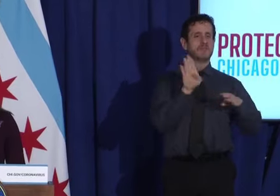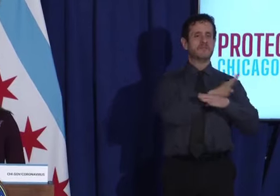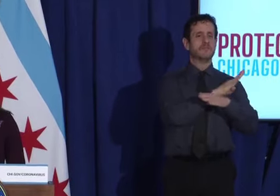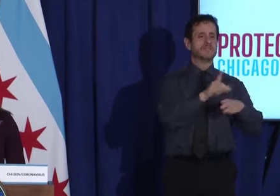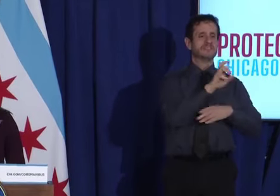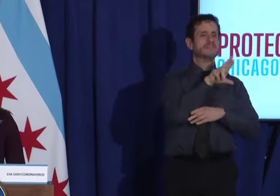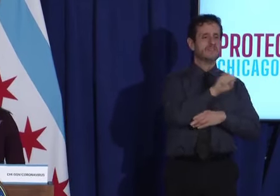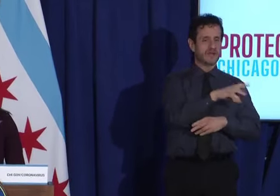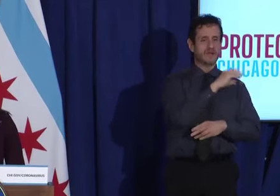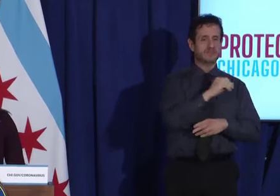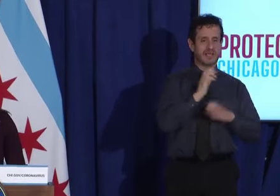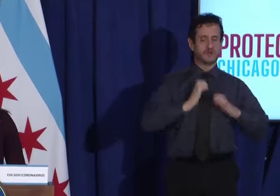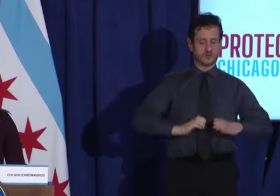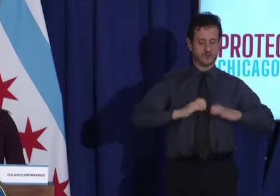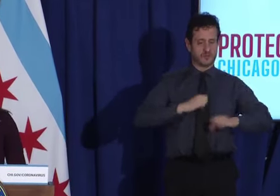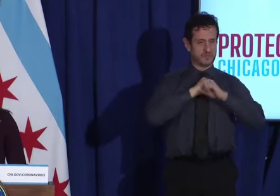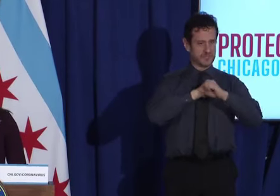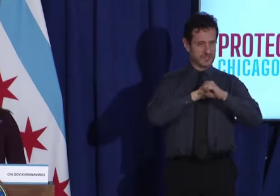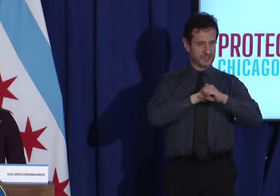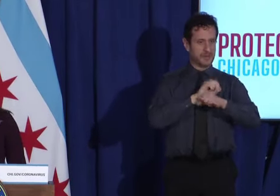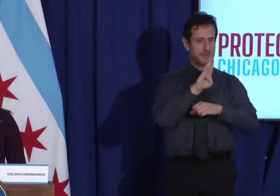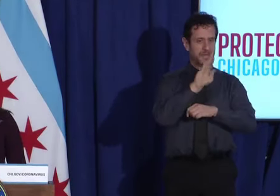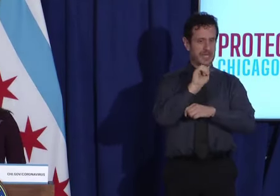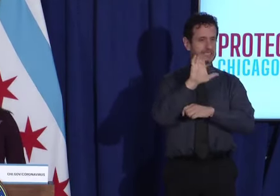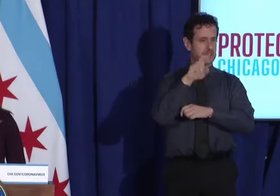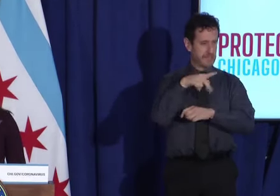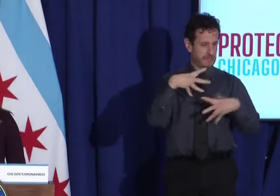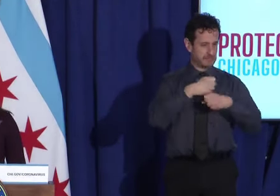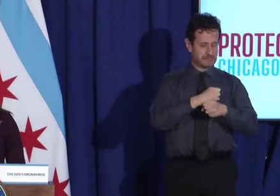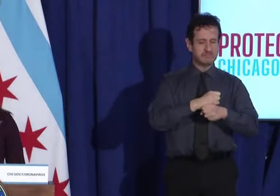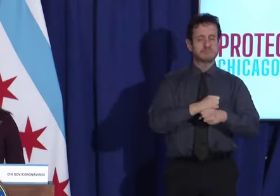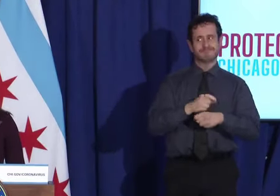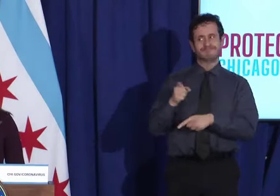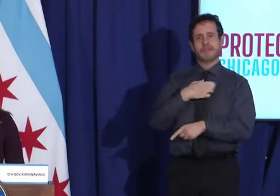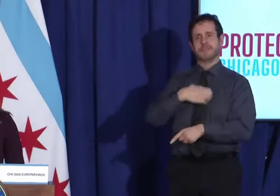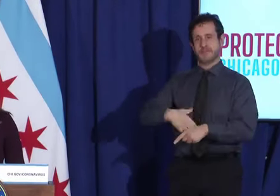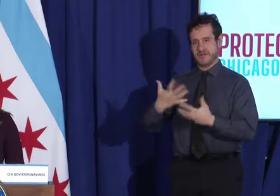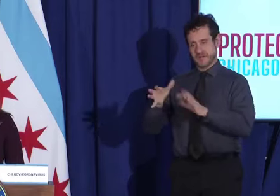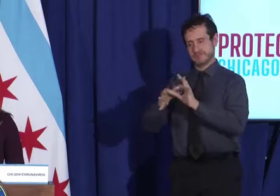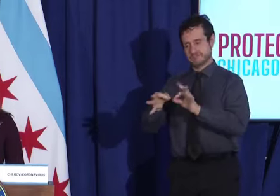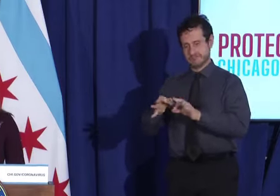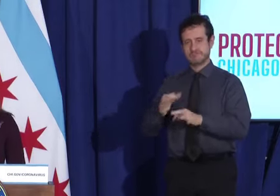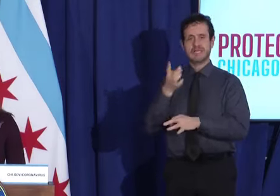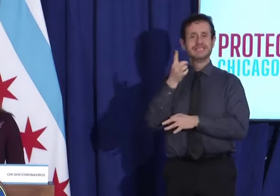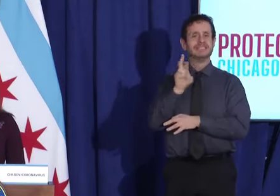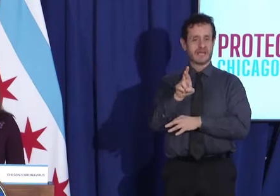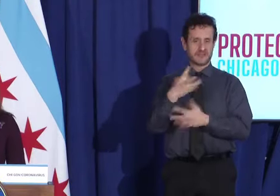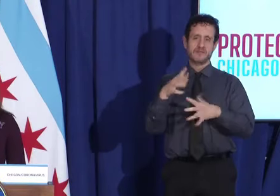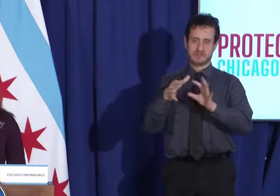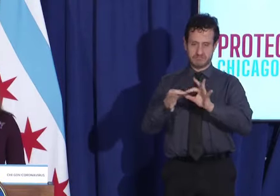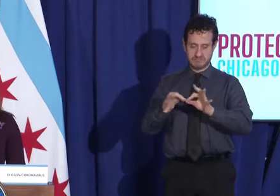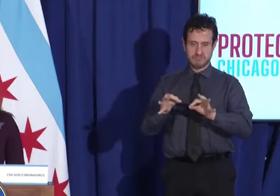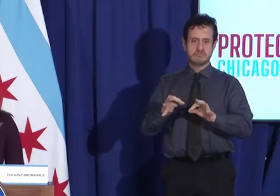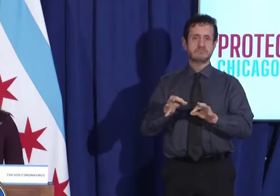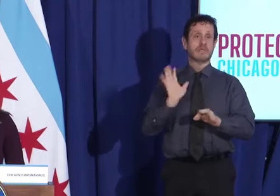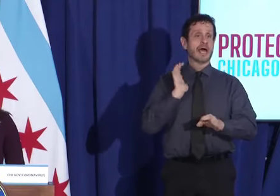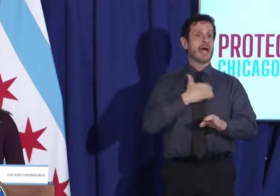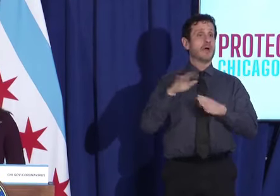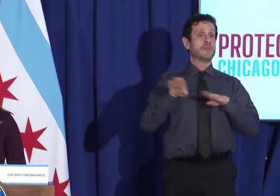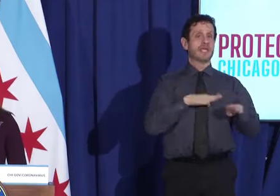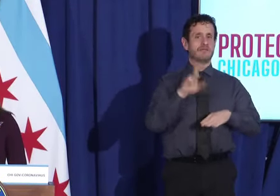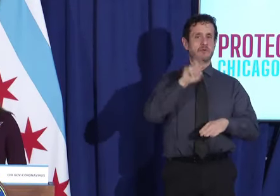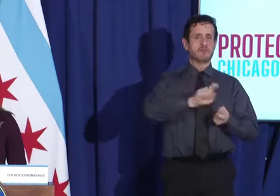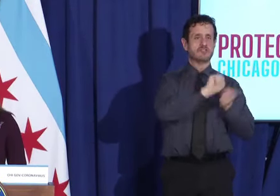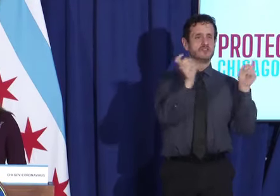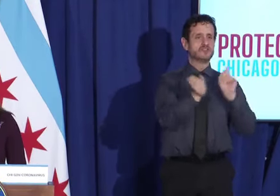Protection. And as the Mayor and Dr. Arwardy have said, if we all don't change our behavior and change it right